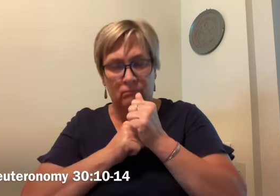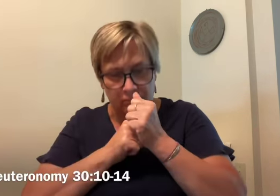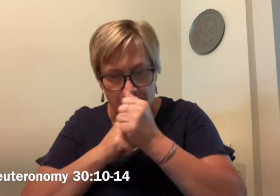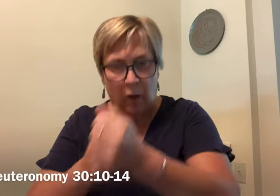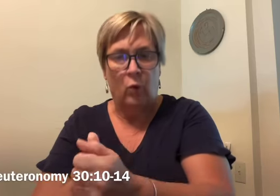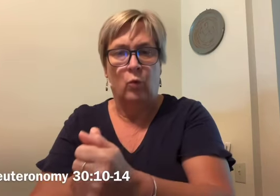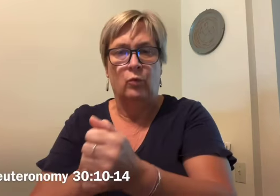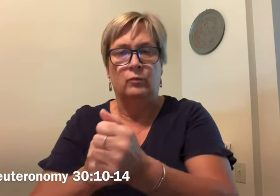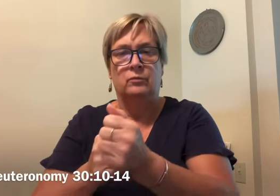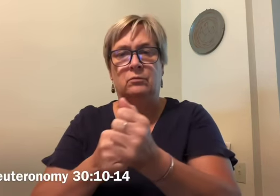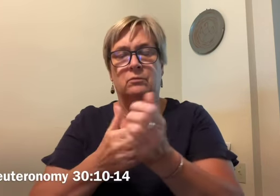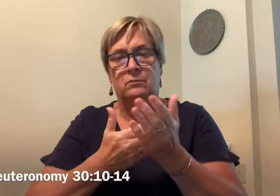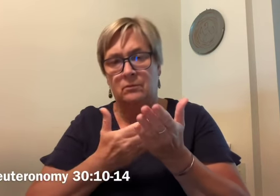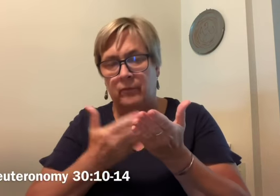to carry it out.